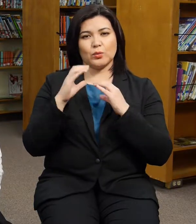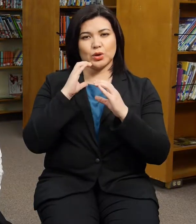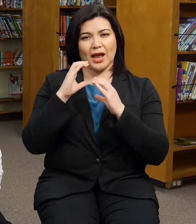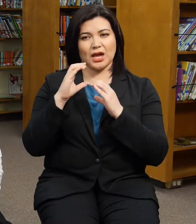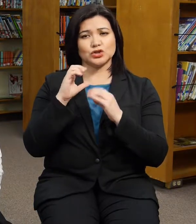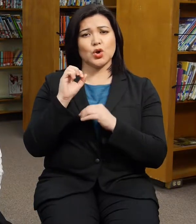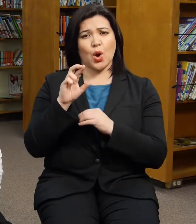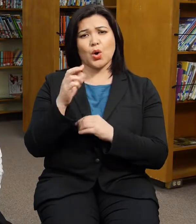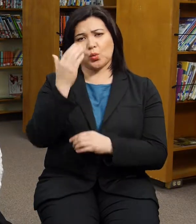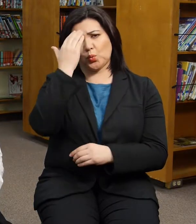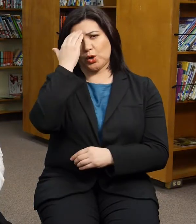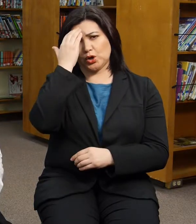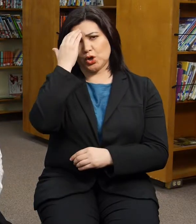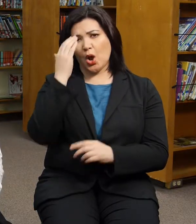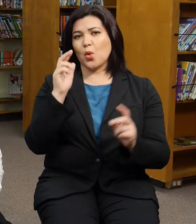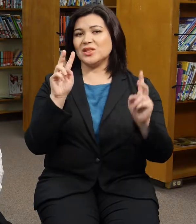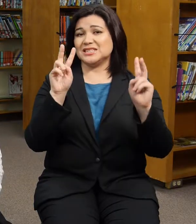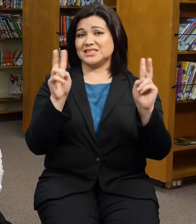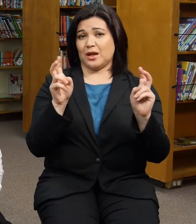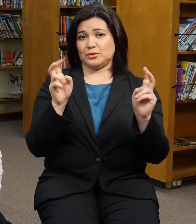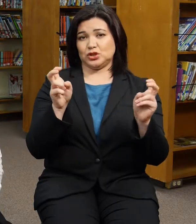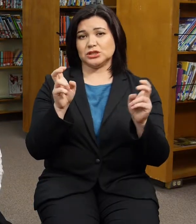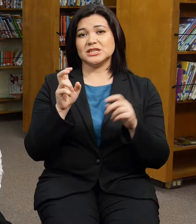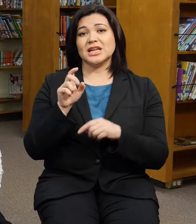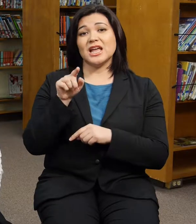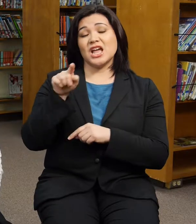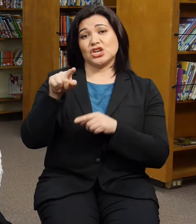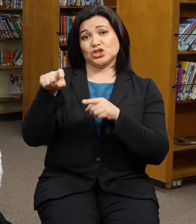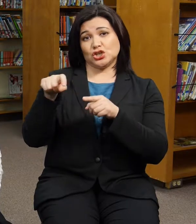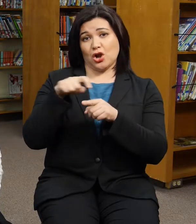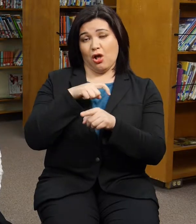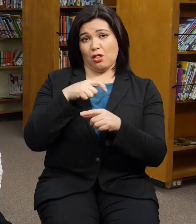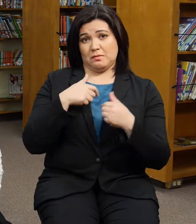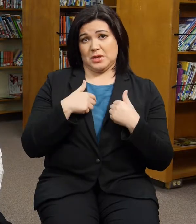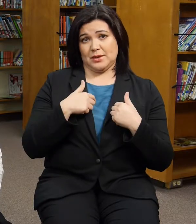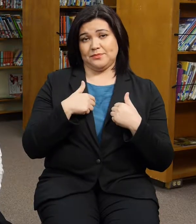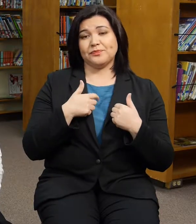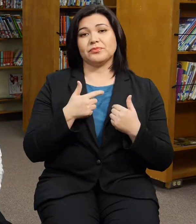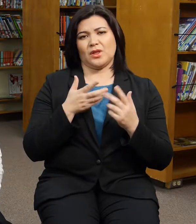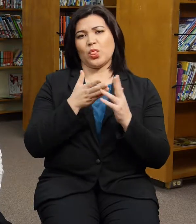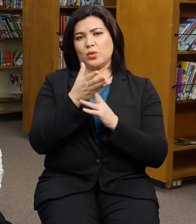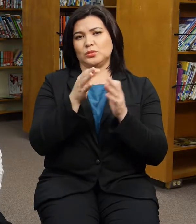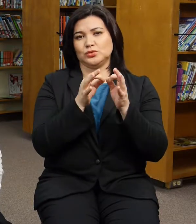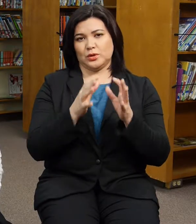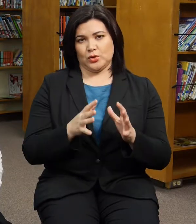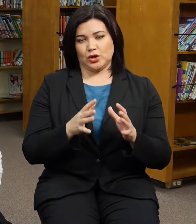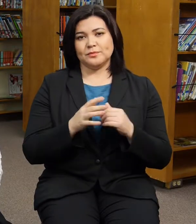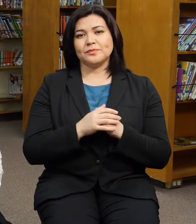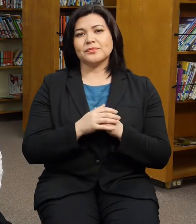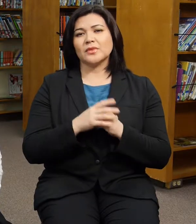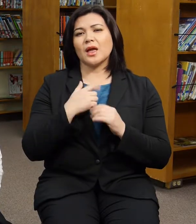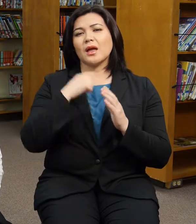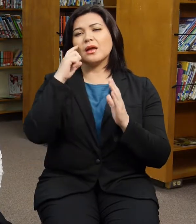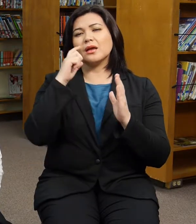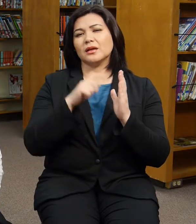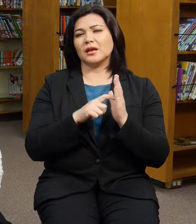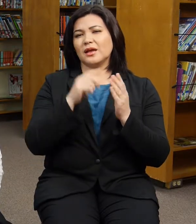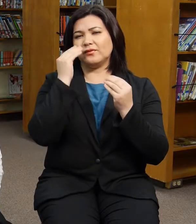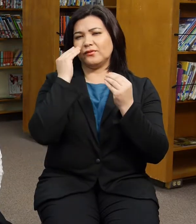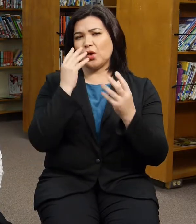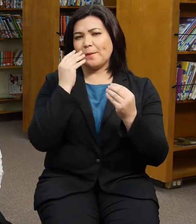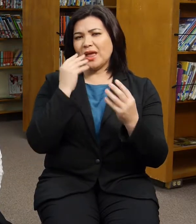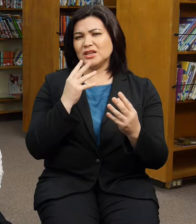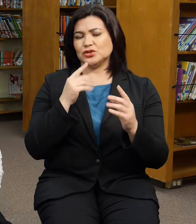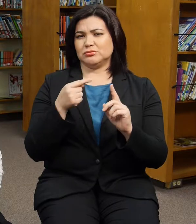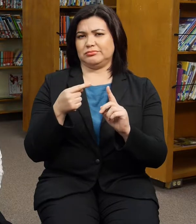and then when she calls me and the interpreter is interpreting for me, I notice that the information is kind of off, you